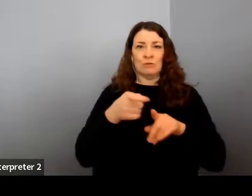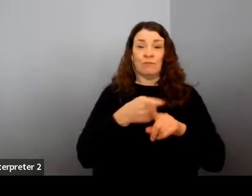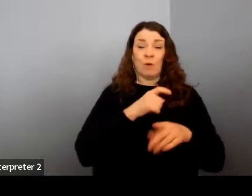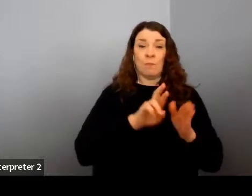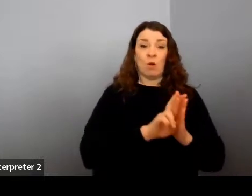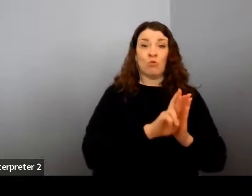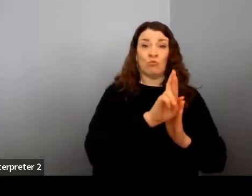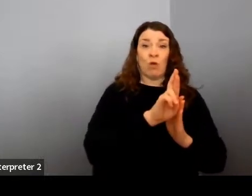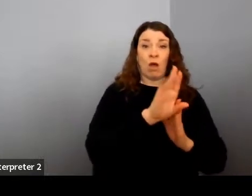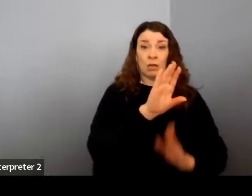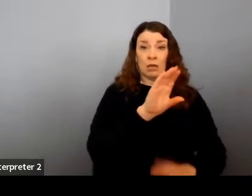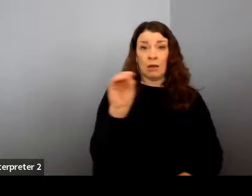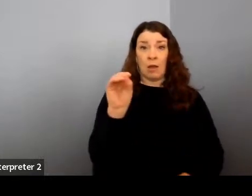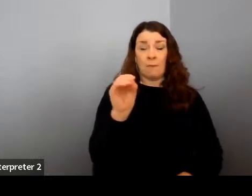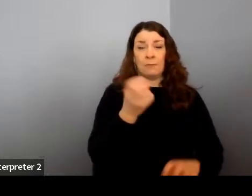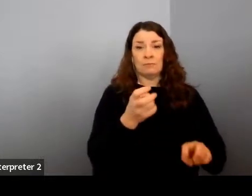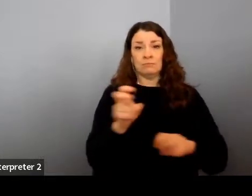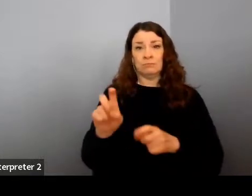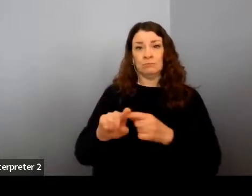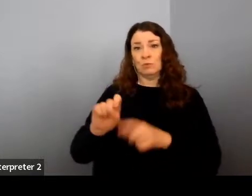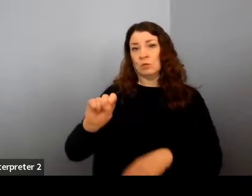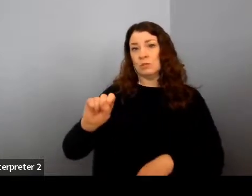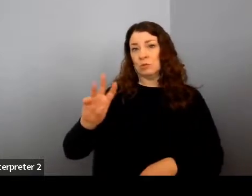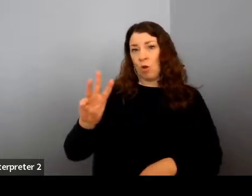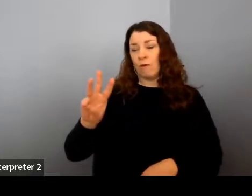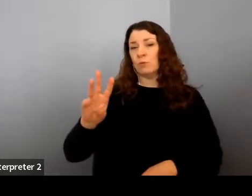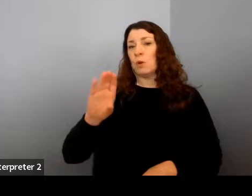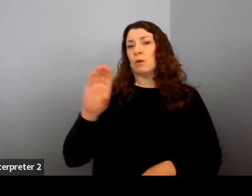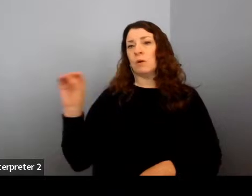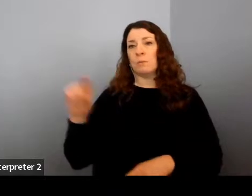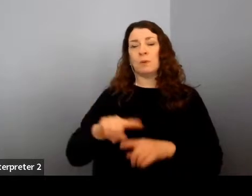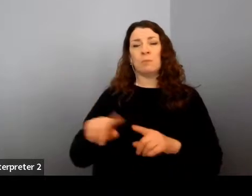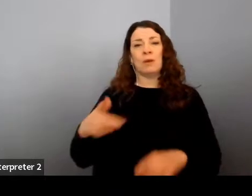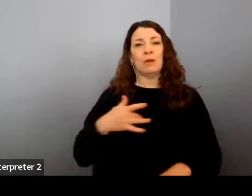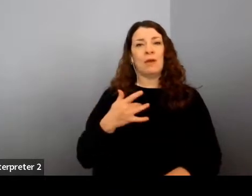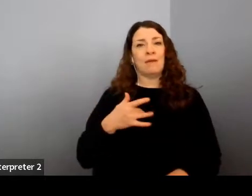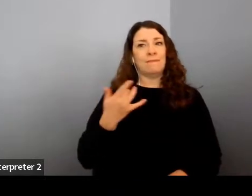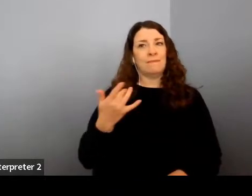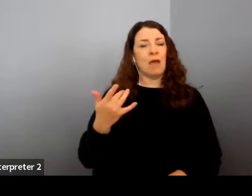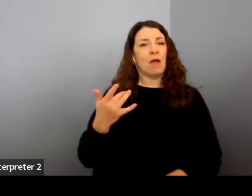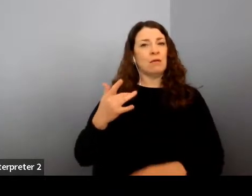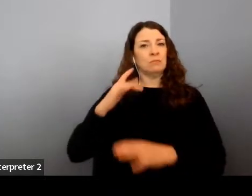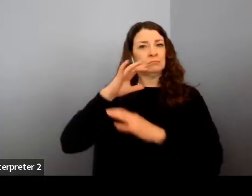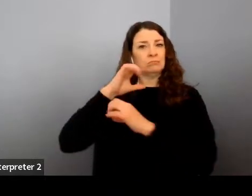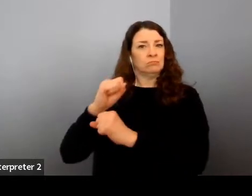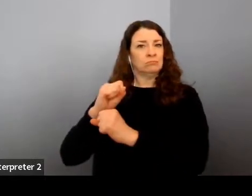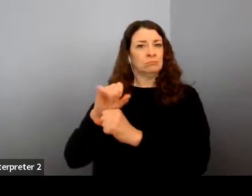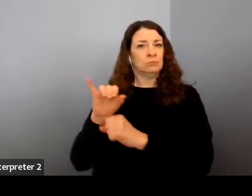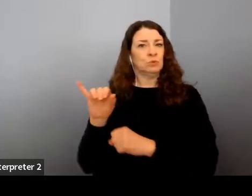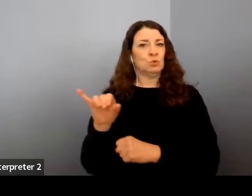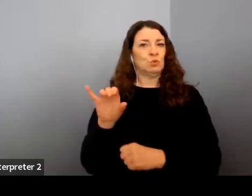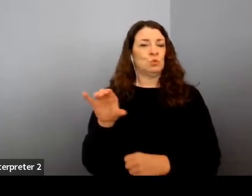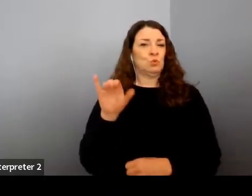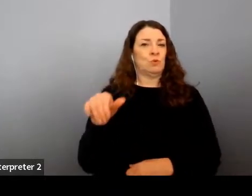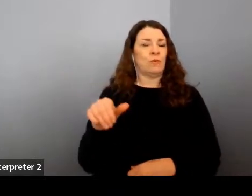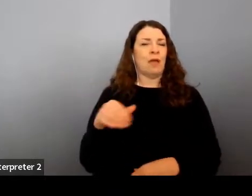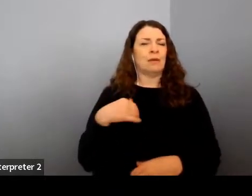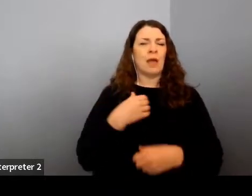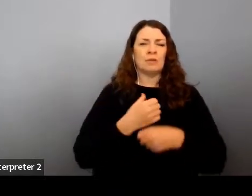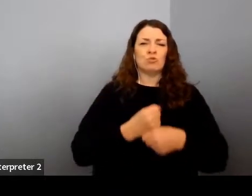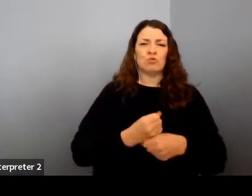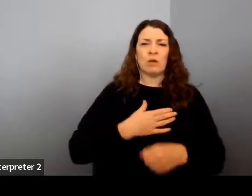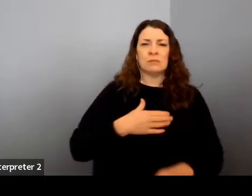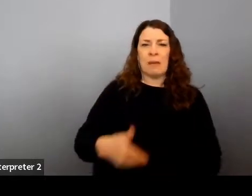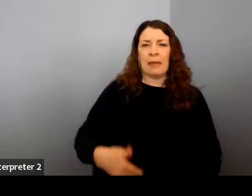to, you know, a software company, but I felt called to do so. And I've really learned to trust my intuition, knowing that I'm